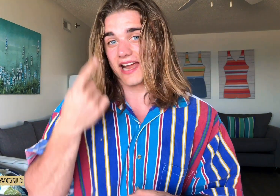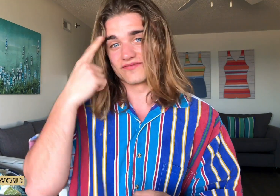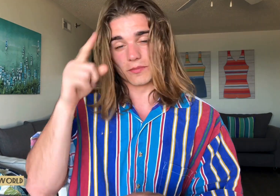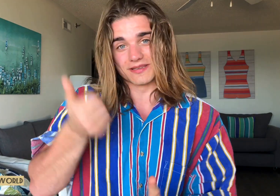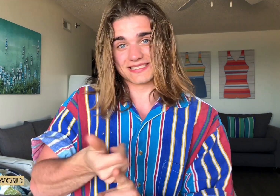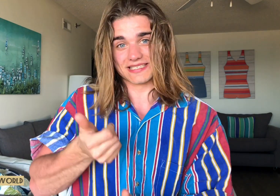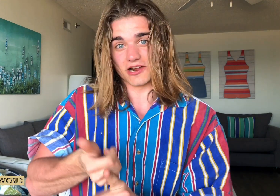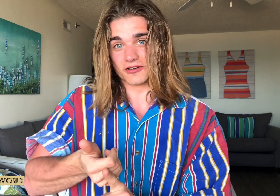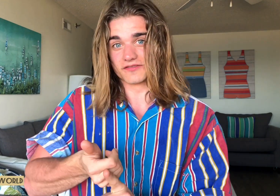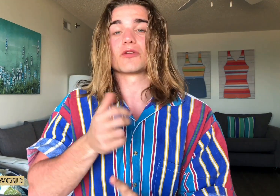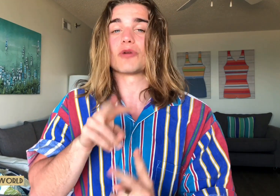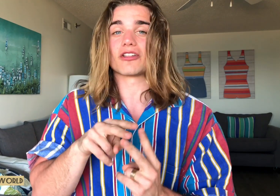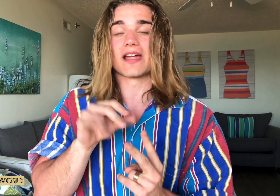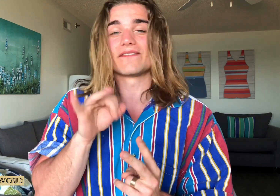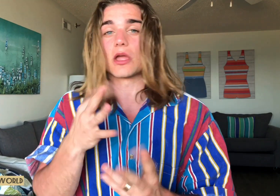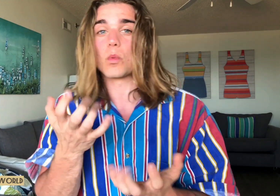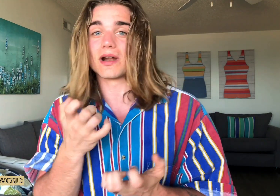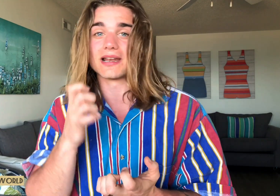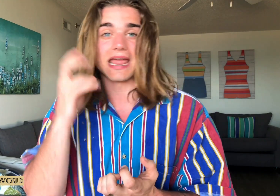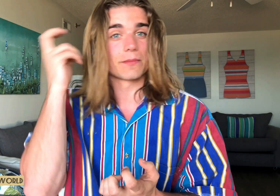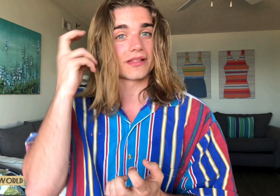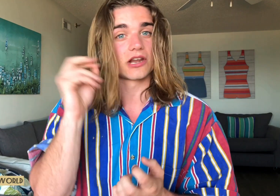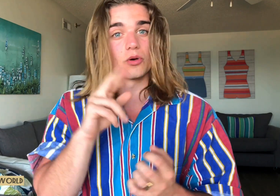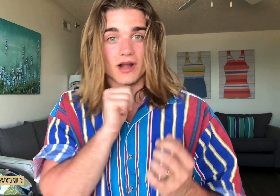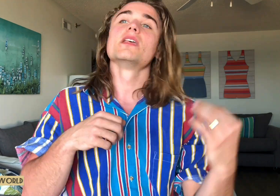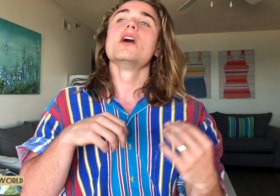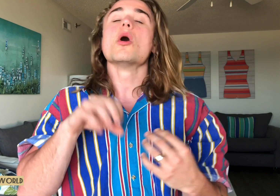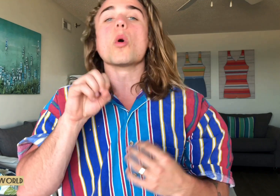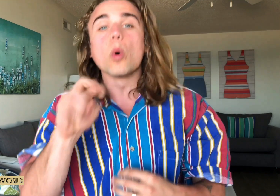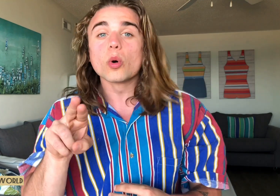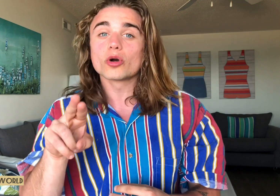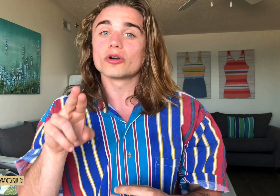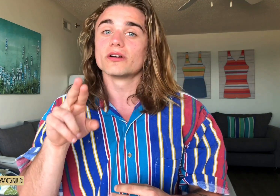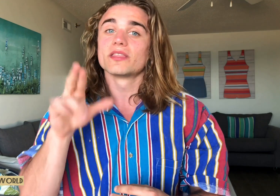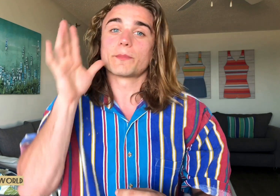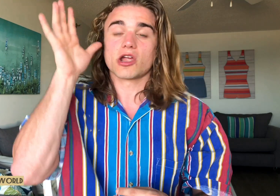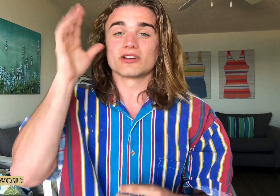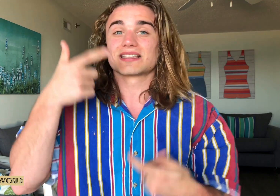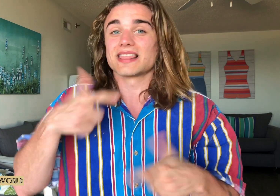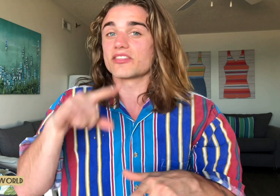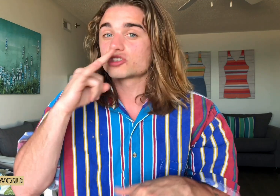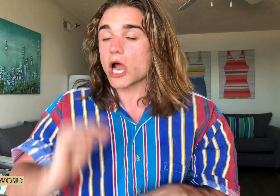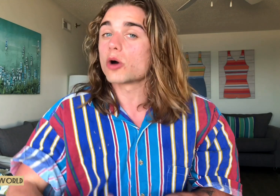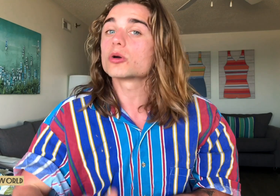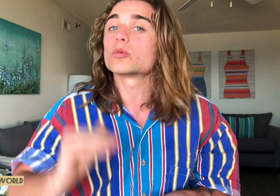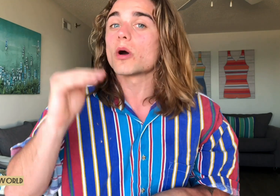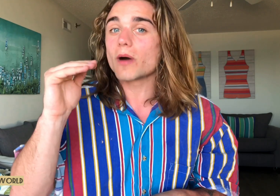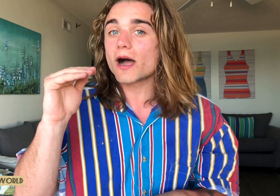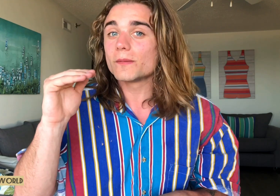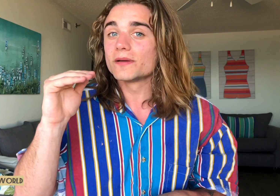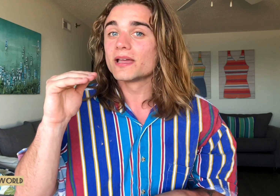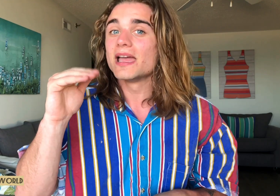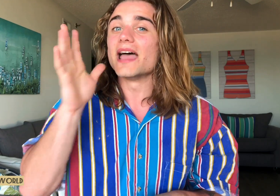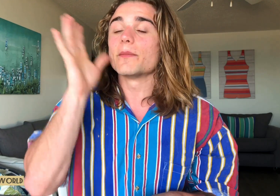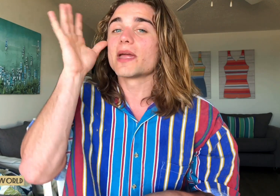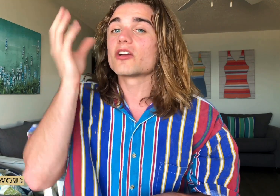from themselves whether if they want an implant or not. Or the parents let the child grow up and the parents